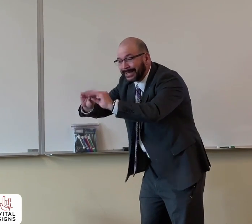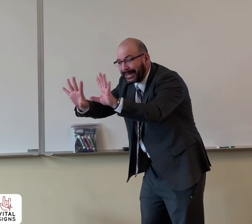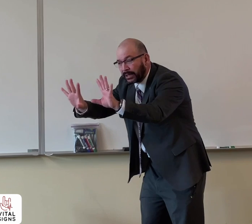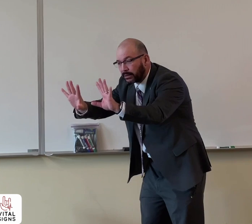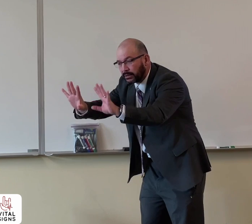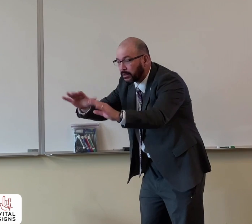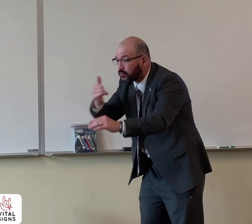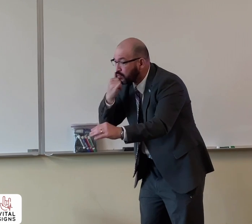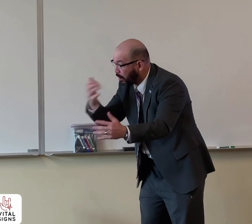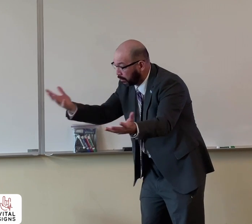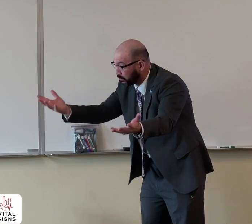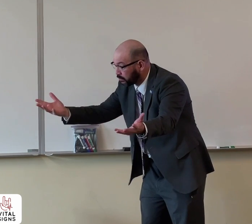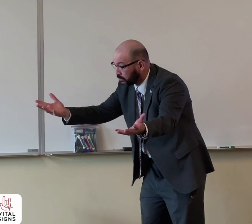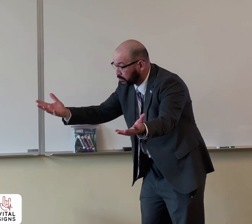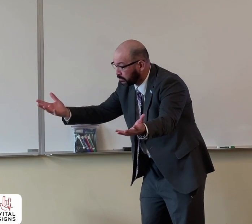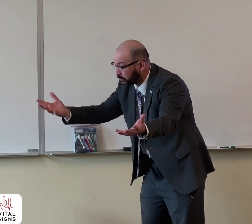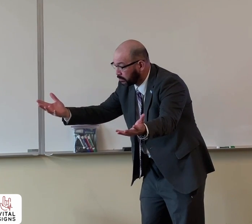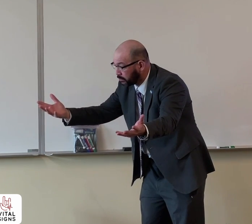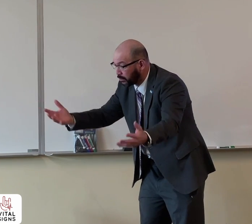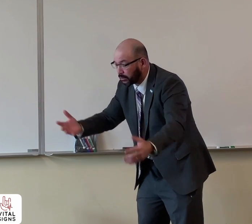It's clear that that's wrong.